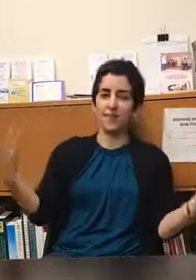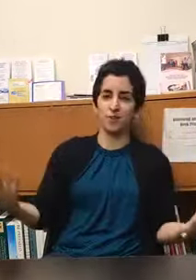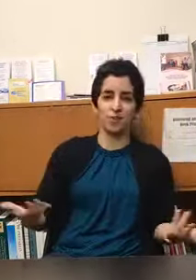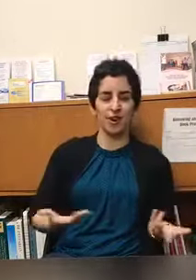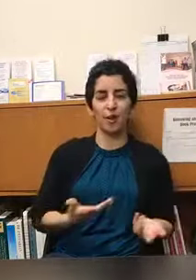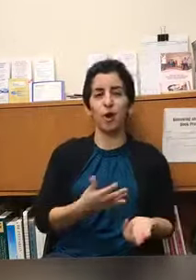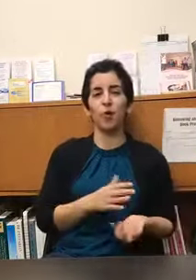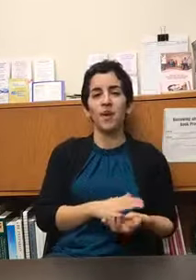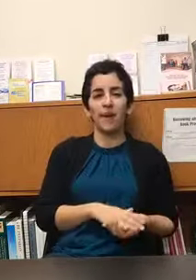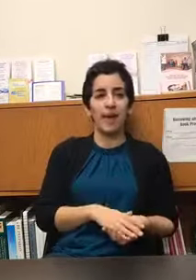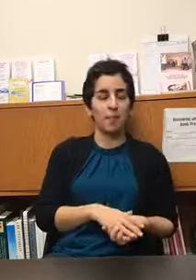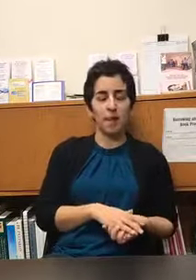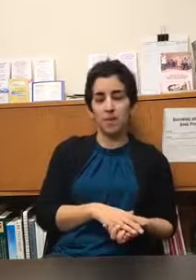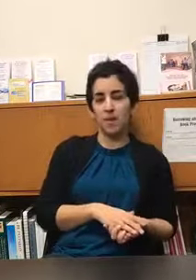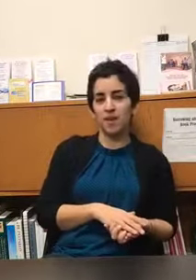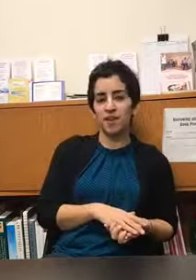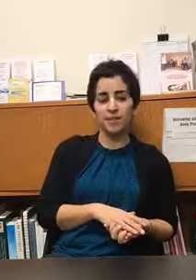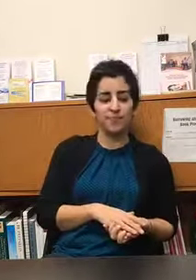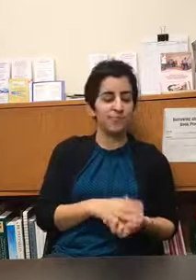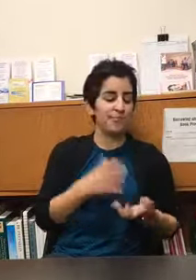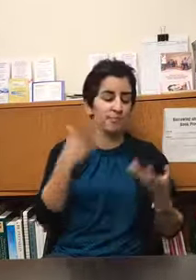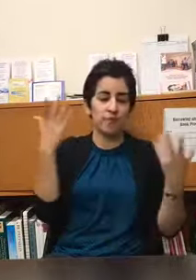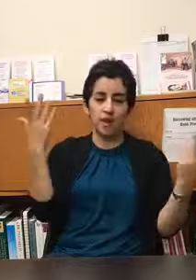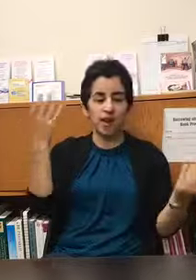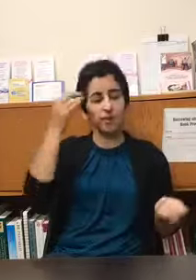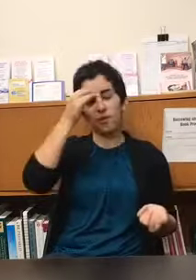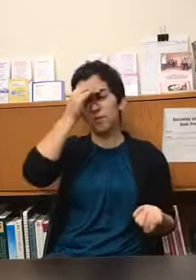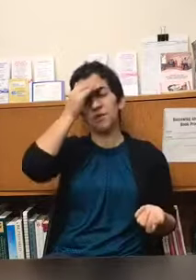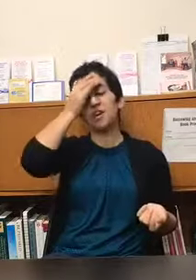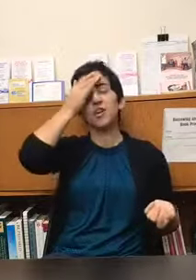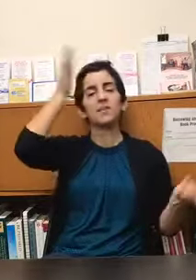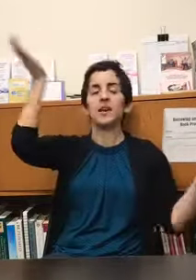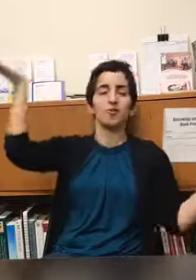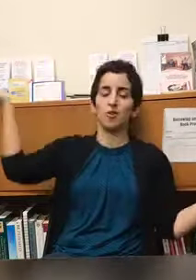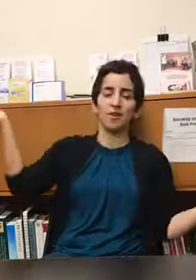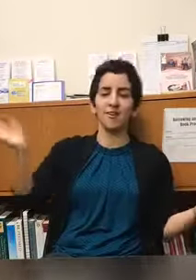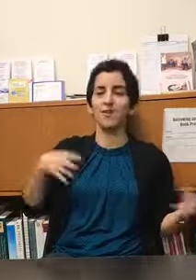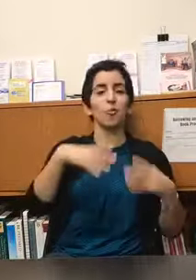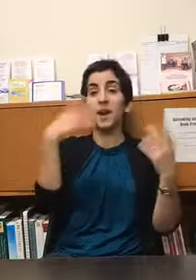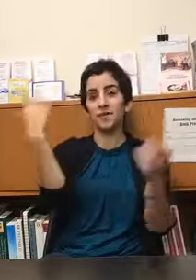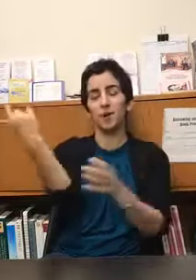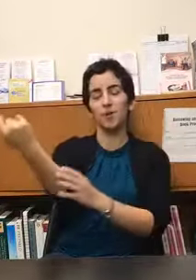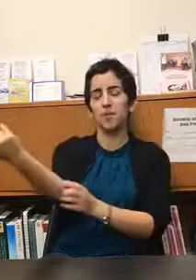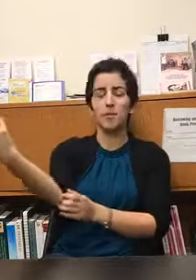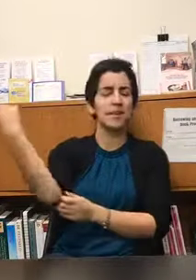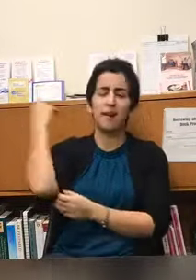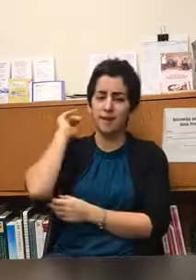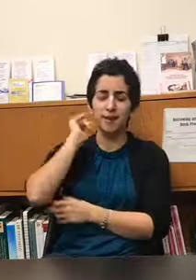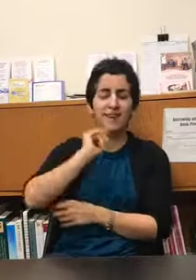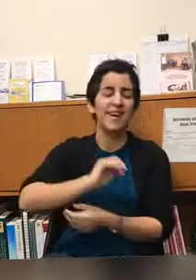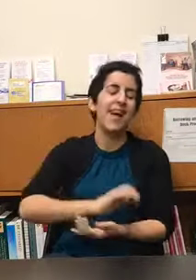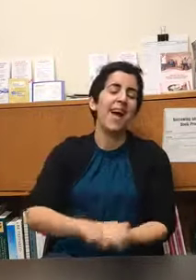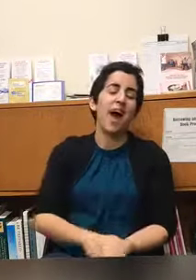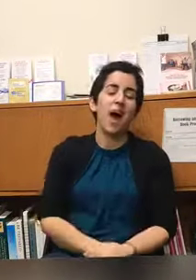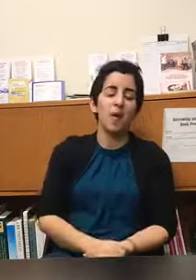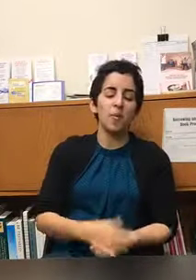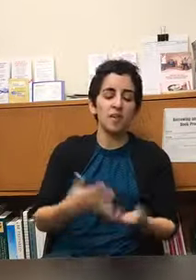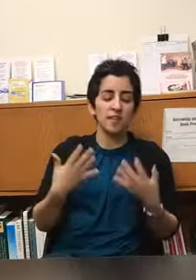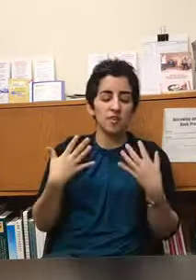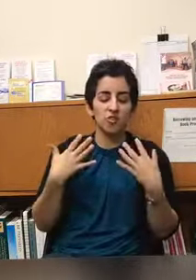concerto it may be i don't know a james taylor song or whatever it might be metallica um so